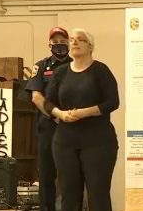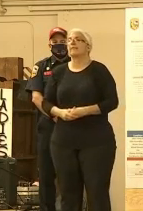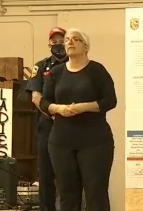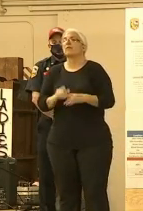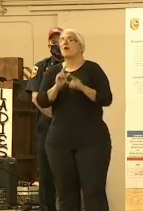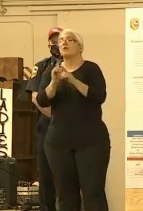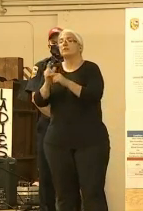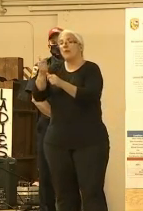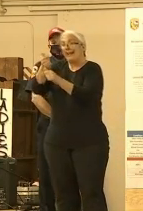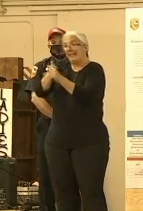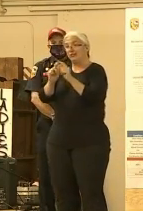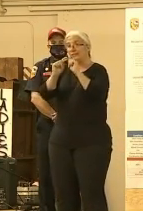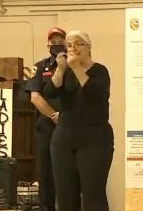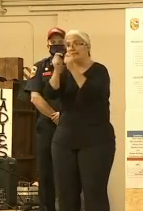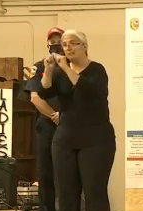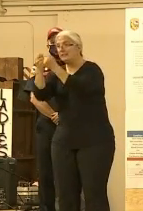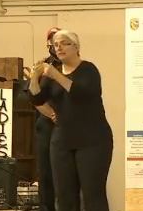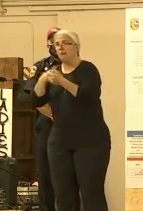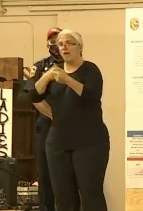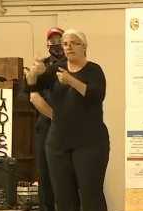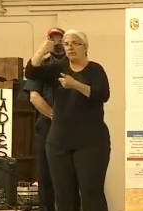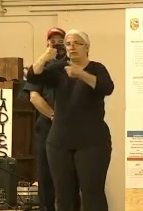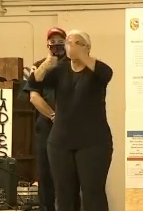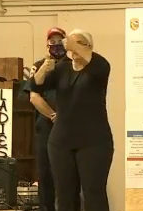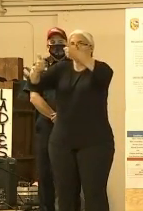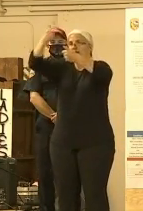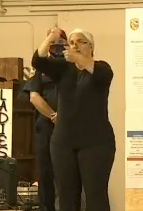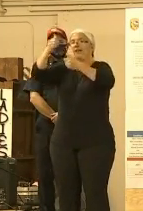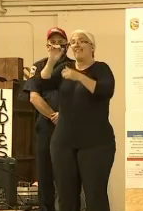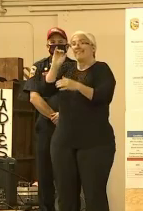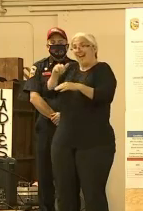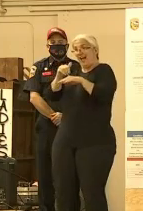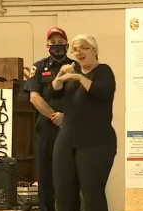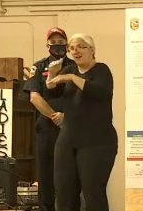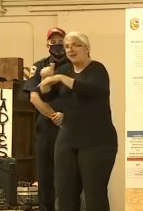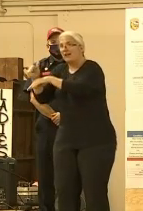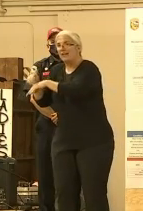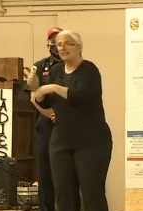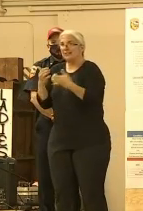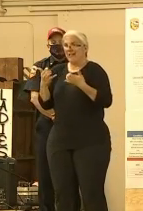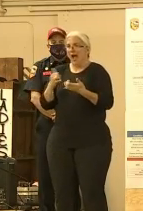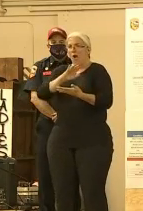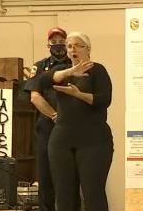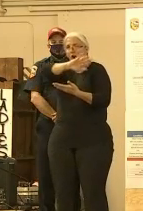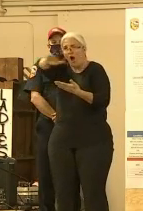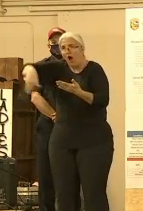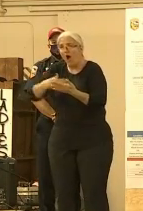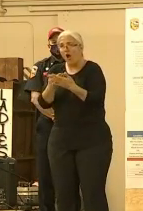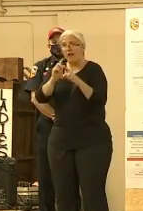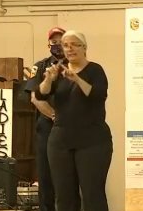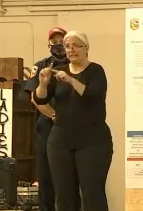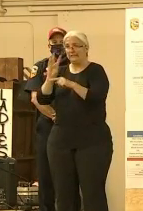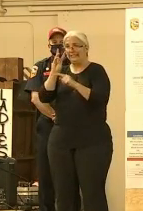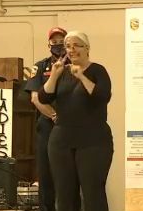throughout California. So everyone is working actively to put these fires out as quickly as we can.